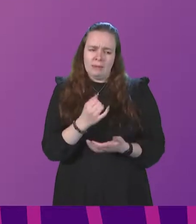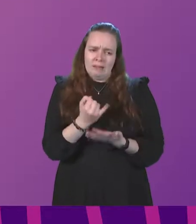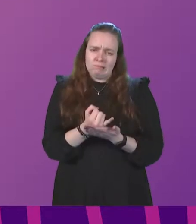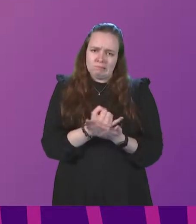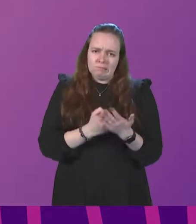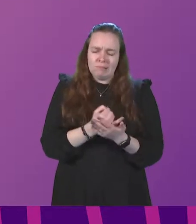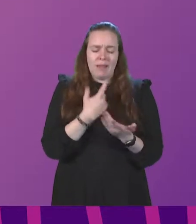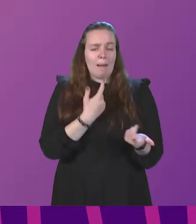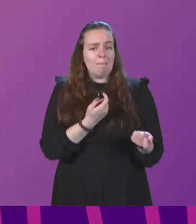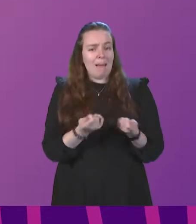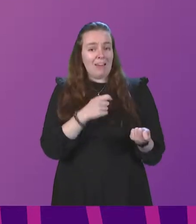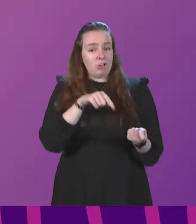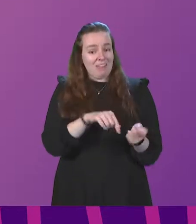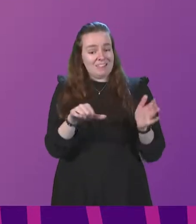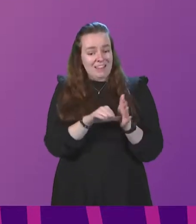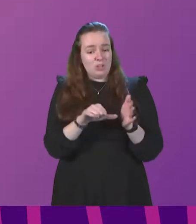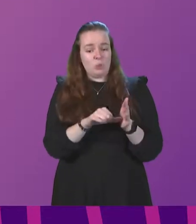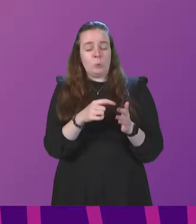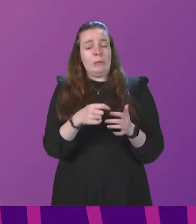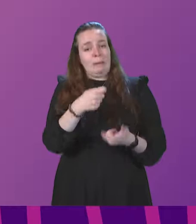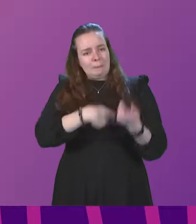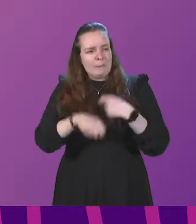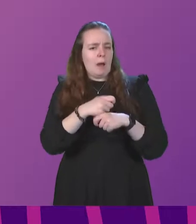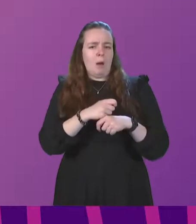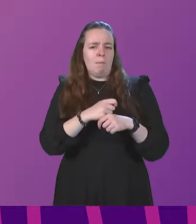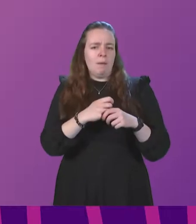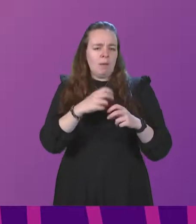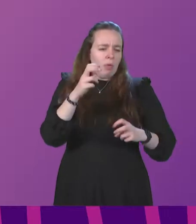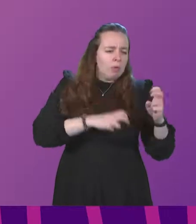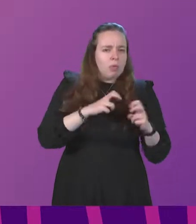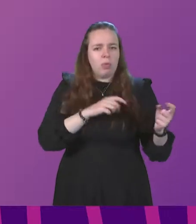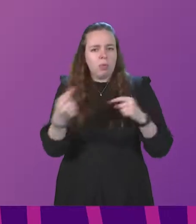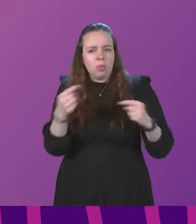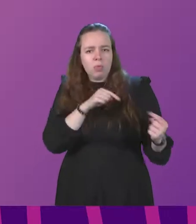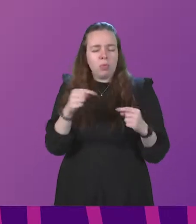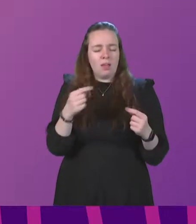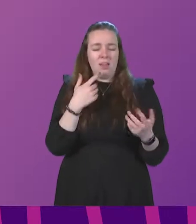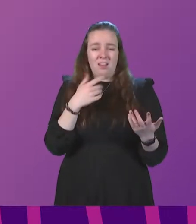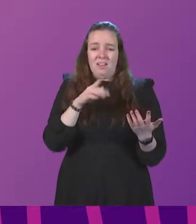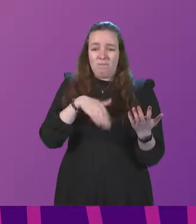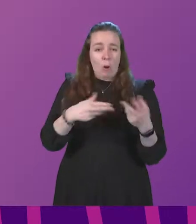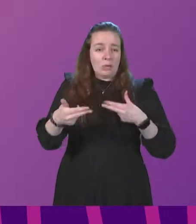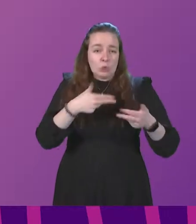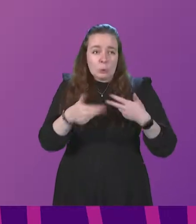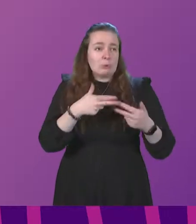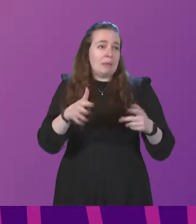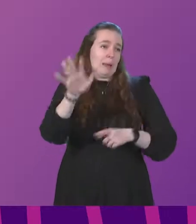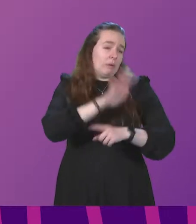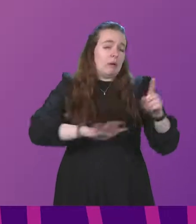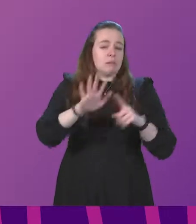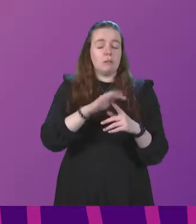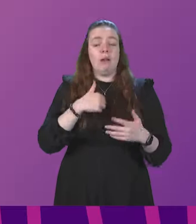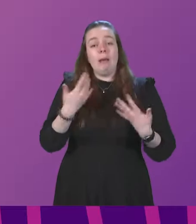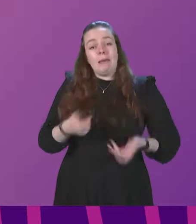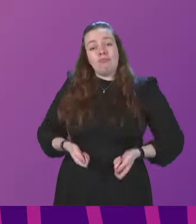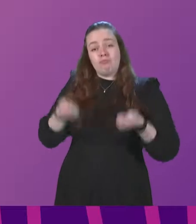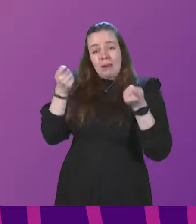the handling of this issue by the Government has descended into the kind of ridicule and concern that we're seeing in newspapers across the country. I've raised this